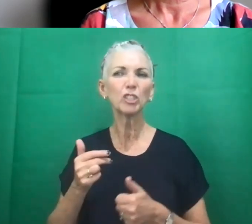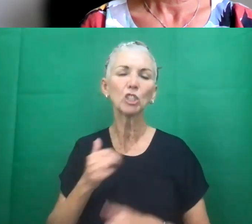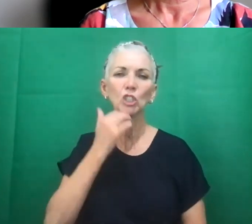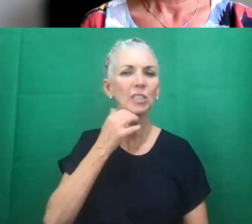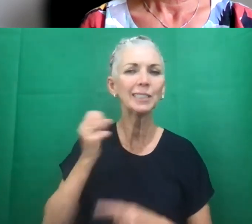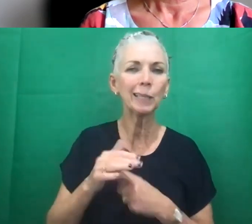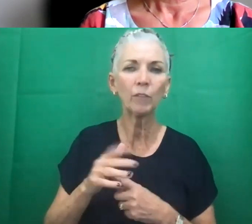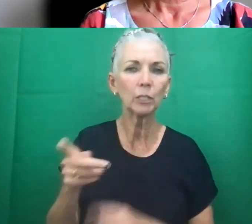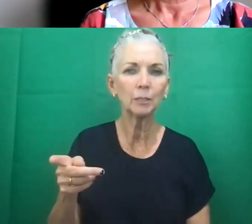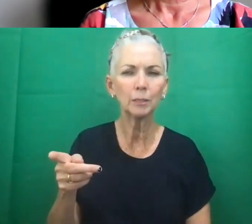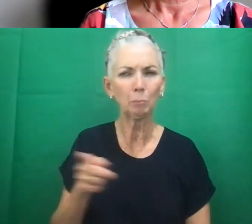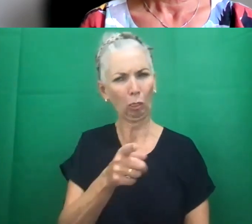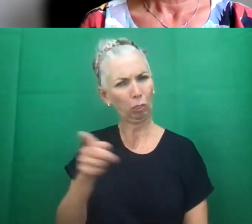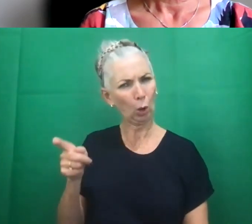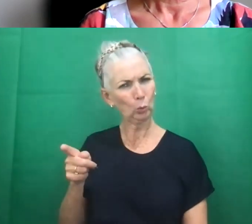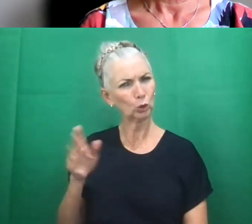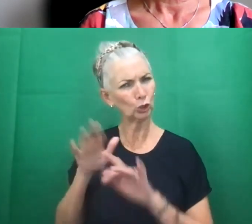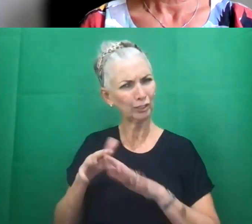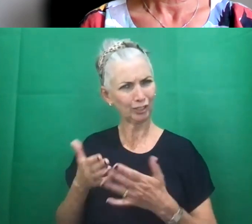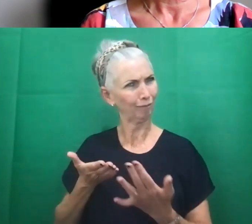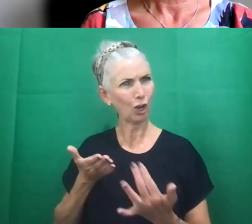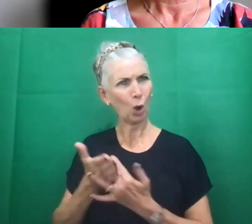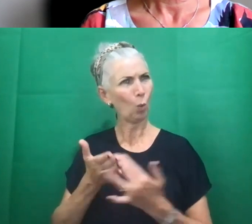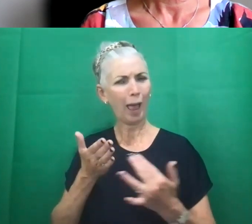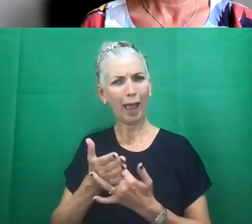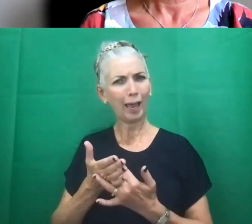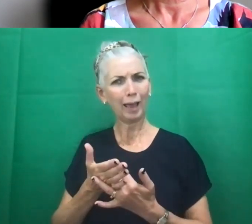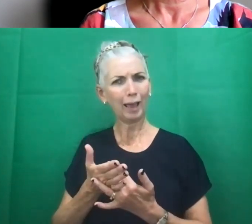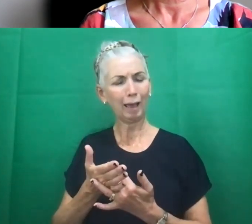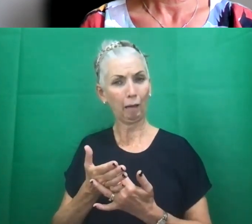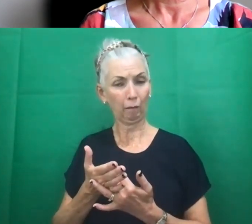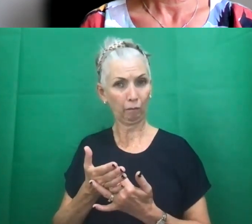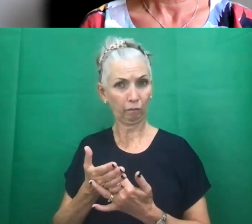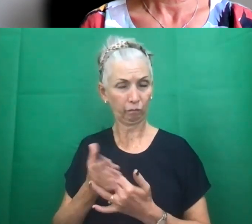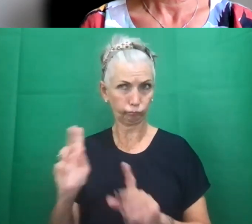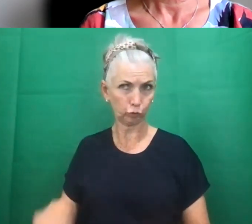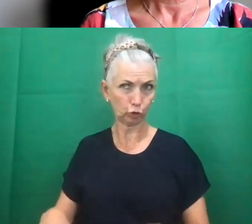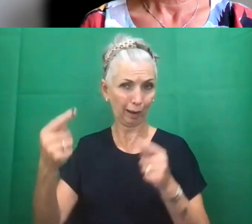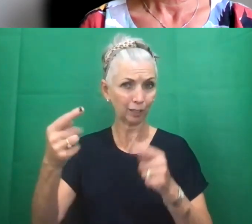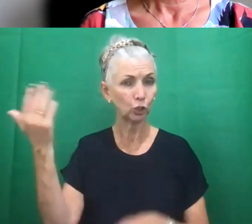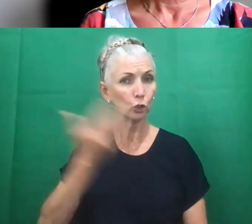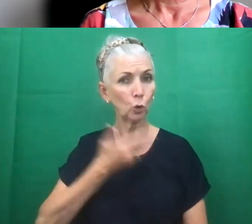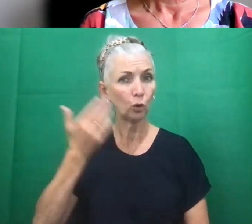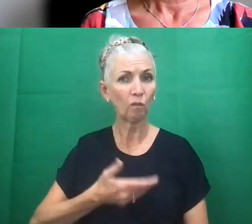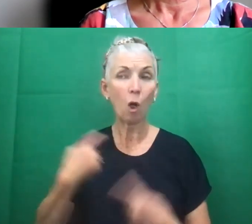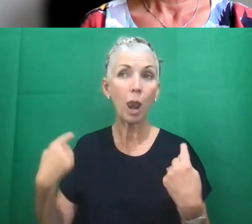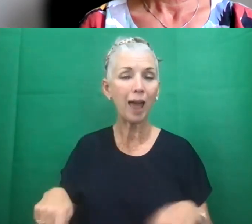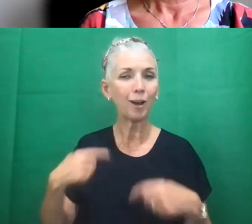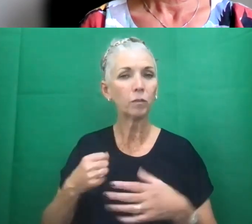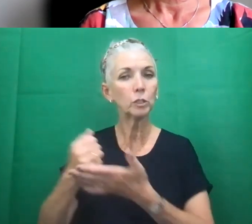those children have no way of, of holding schools to account for the lack of support. And for our, you know, they